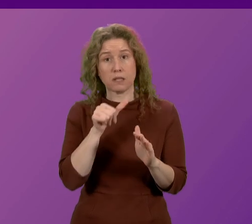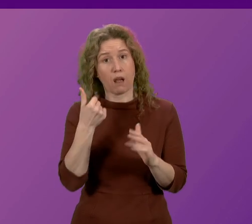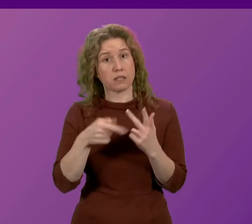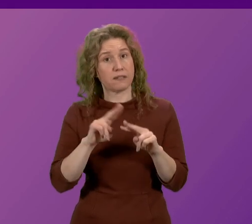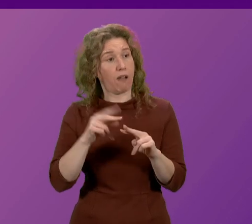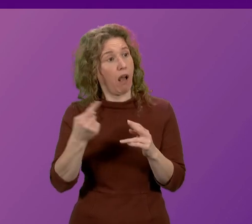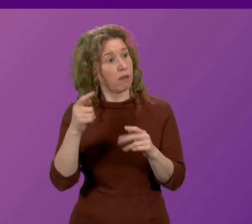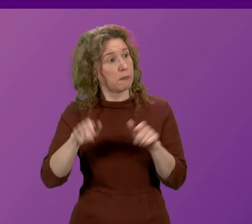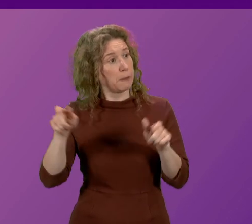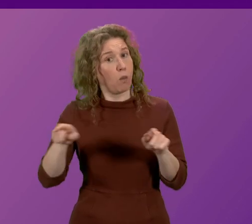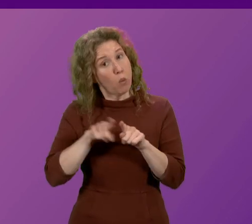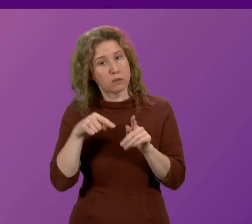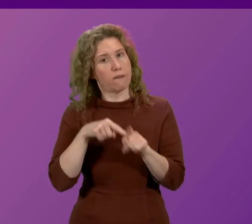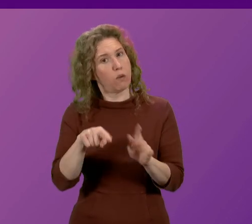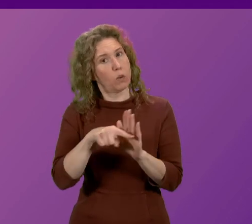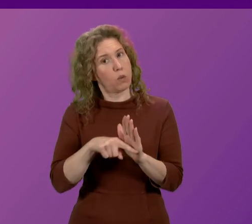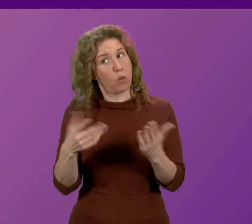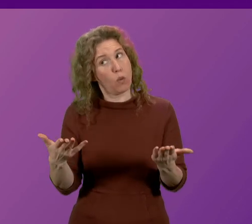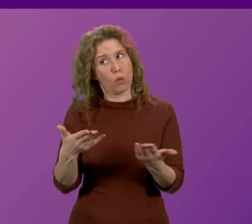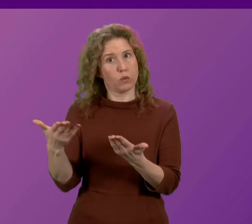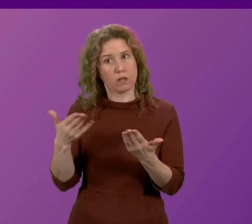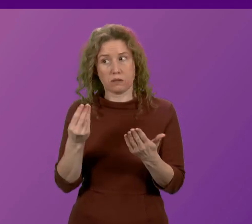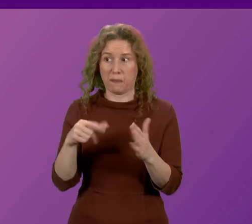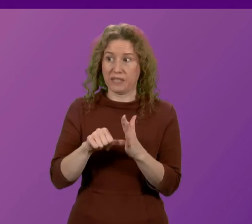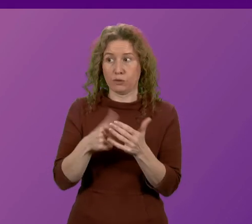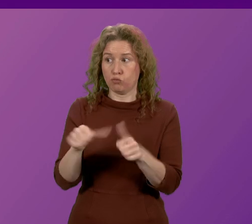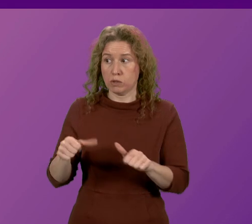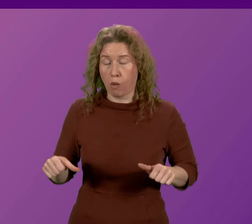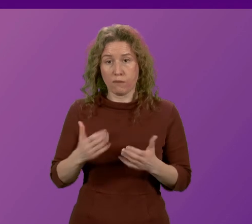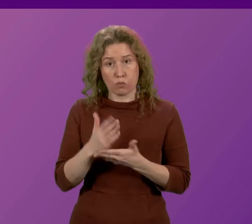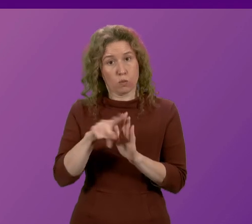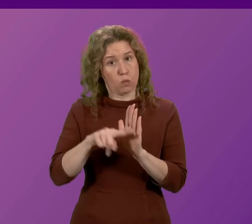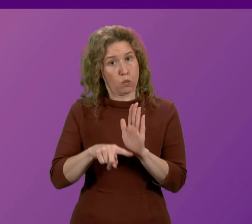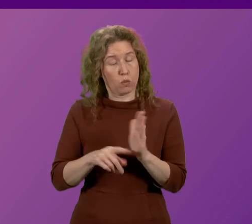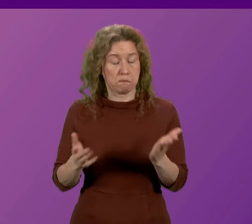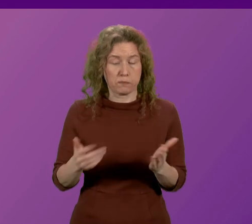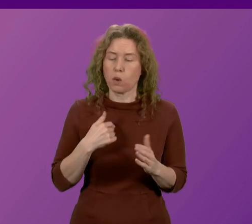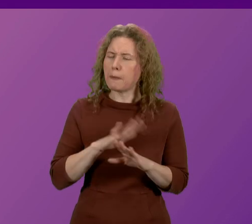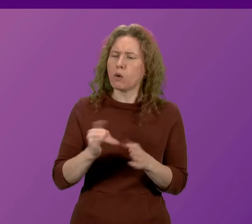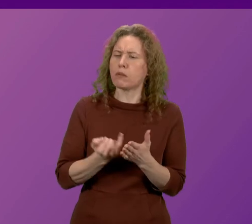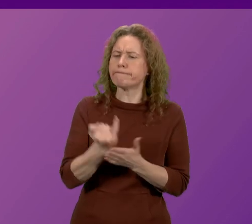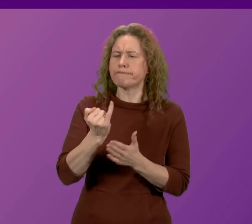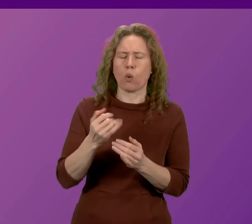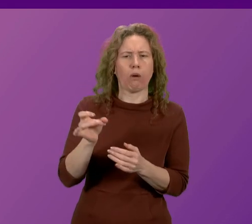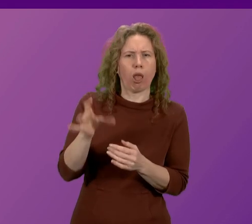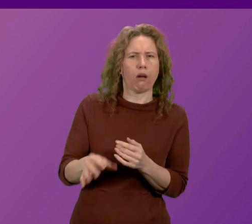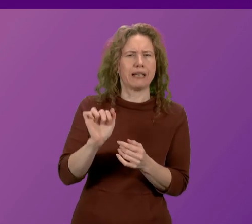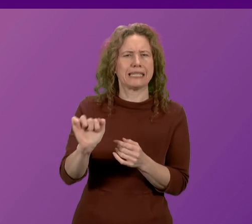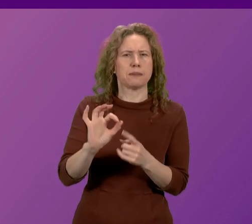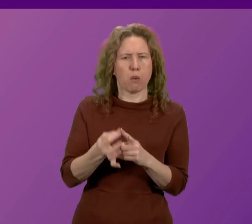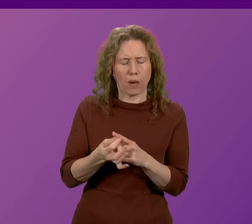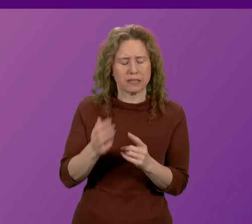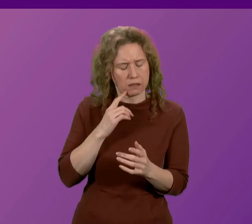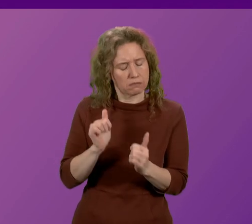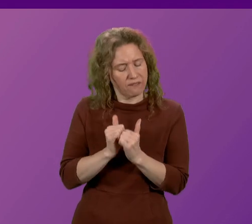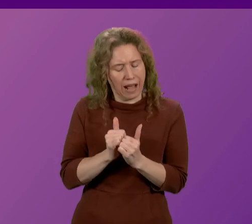in the rule of law as well in resolving some of these issues. So I don't in any way dismiss the points that Patrick Harvey